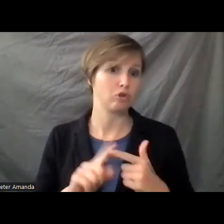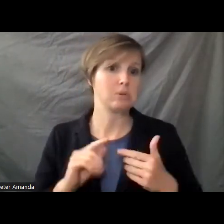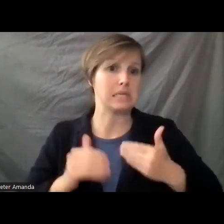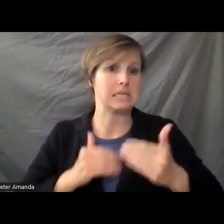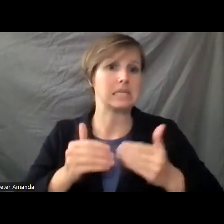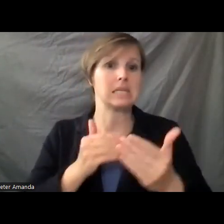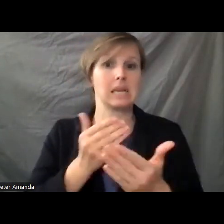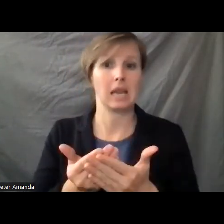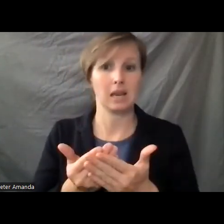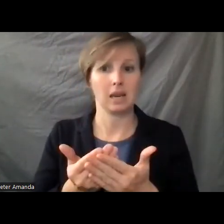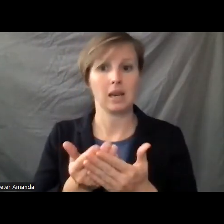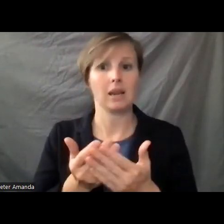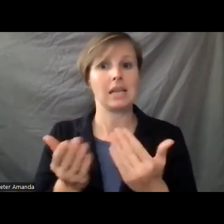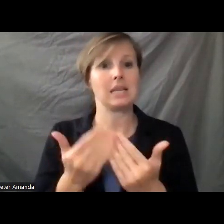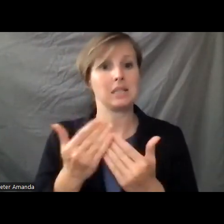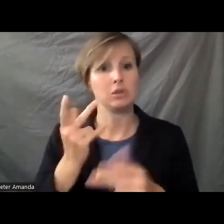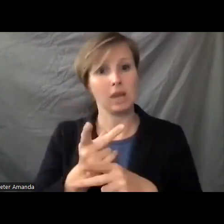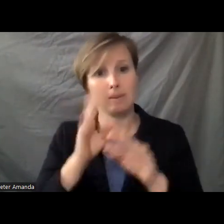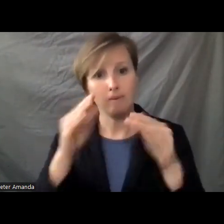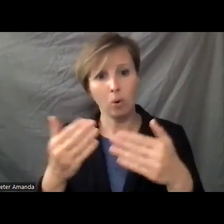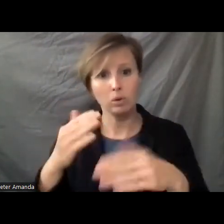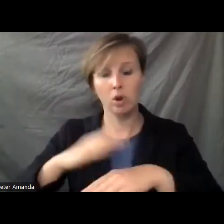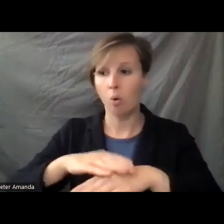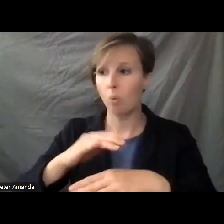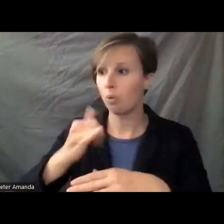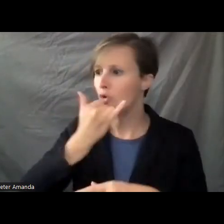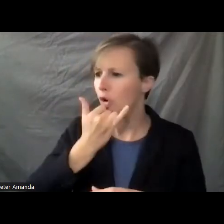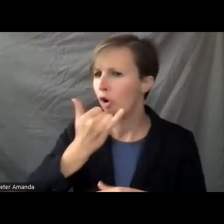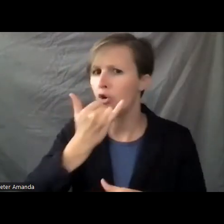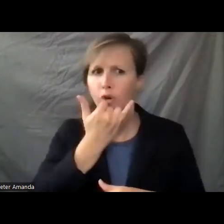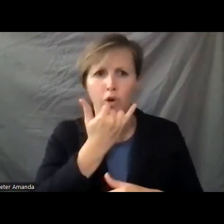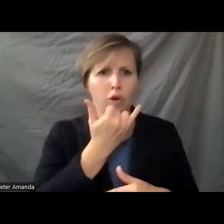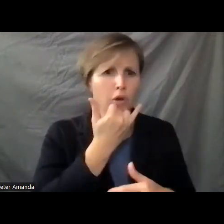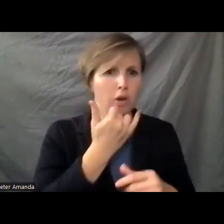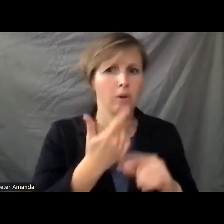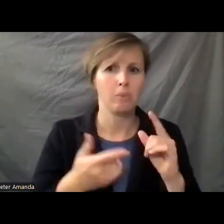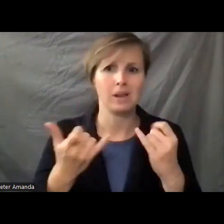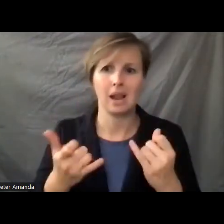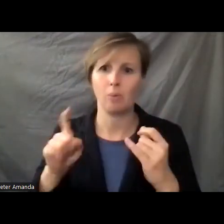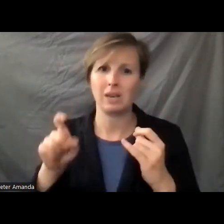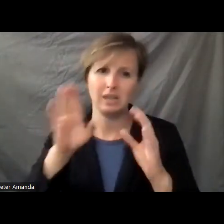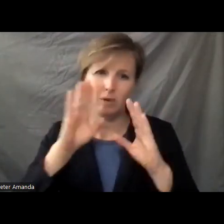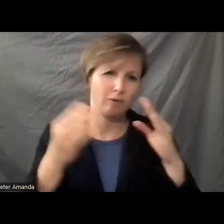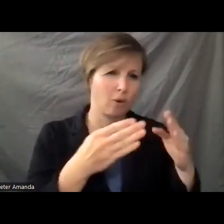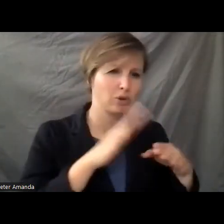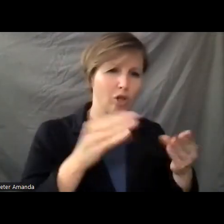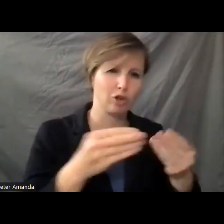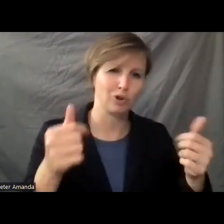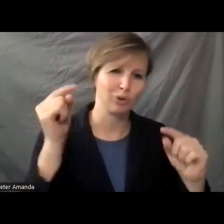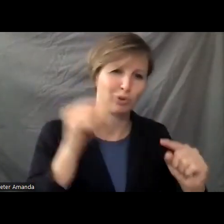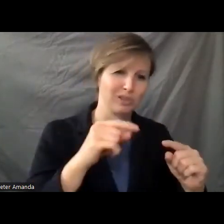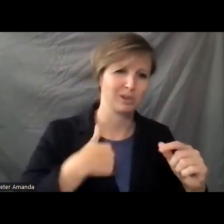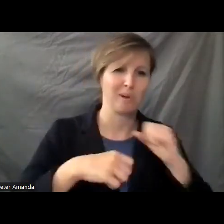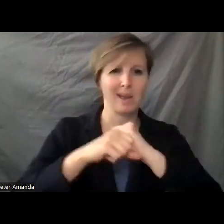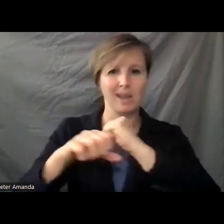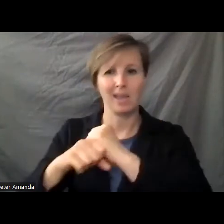It's very easy to keep focusing on what's wrong in the world. But at a certain point, we had to focus on solutions. So that's what my campaign is about.